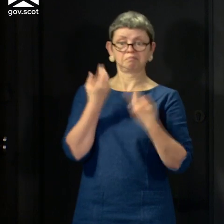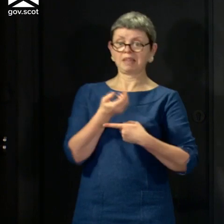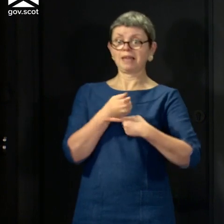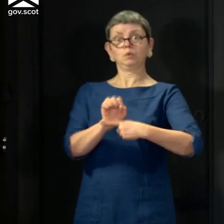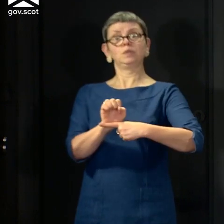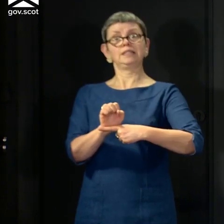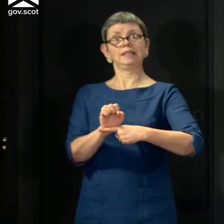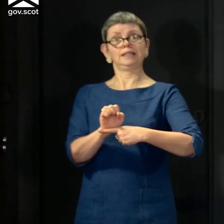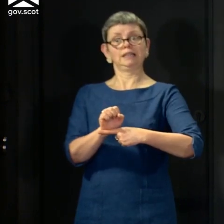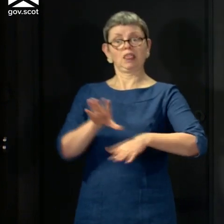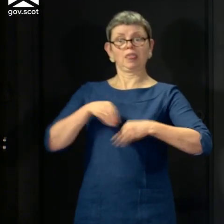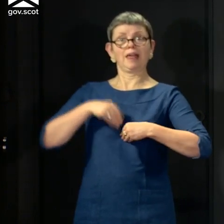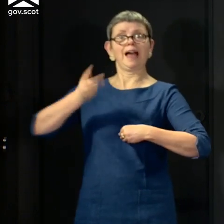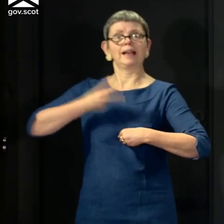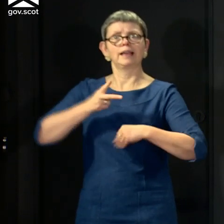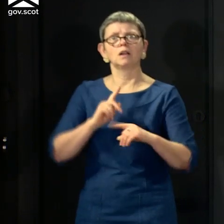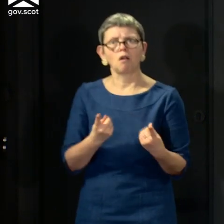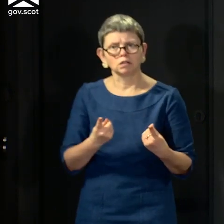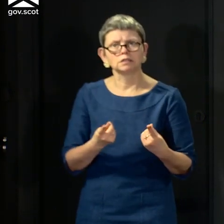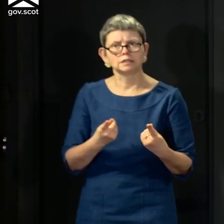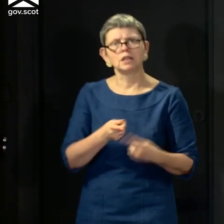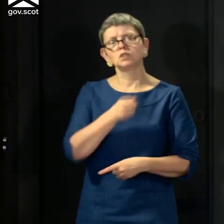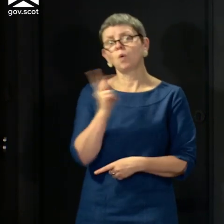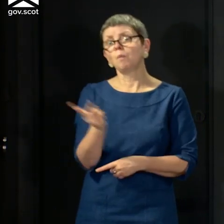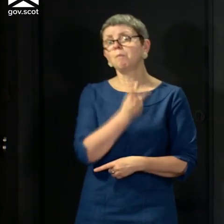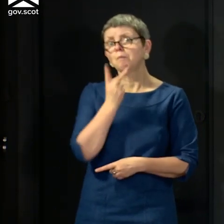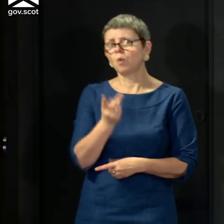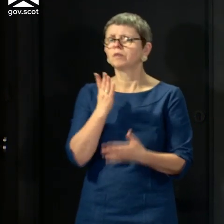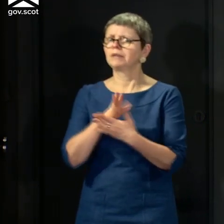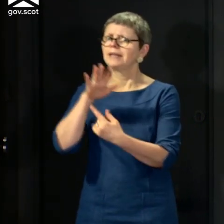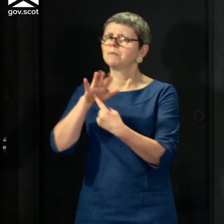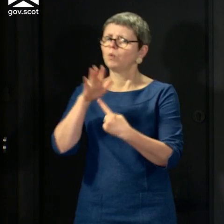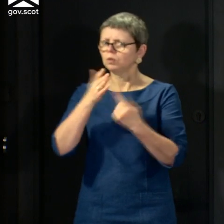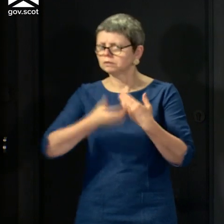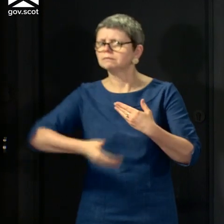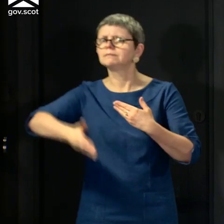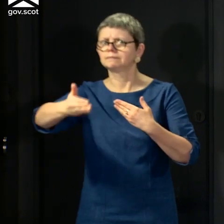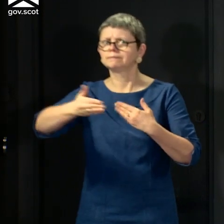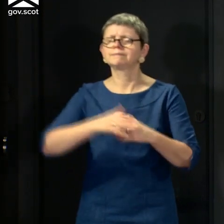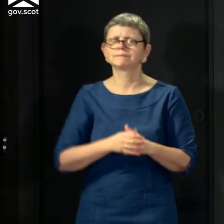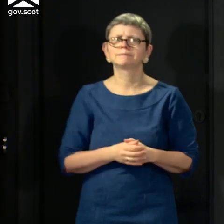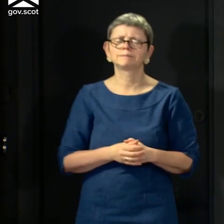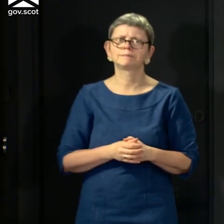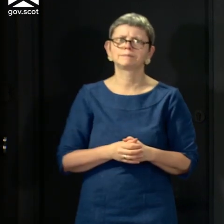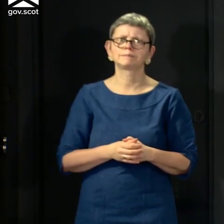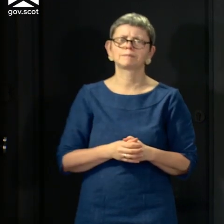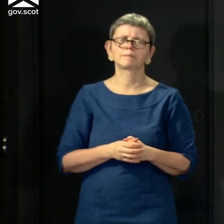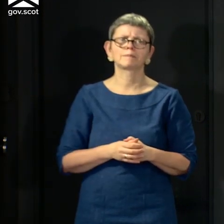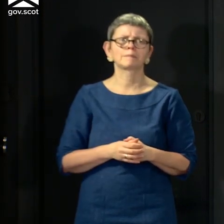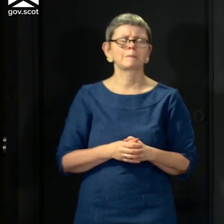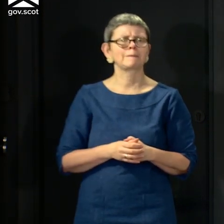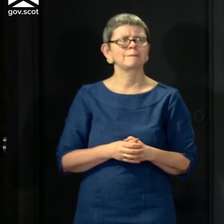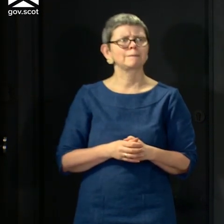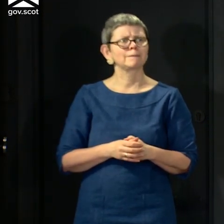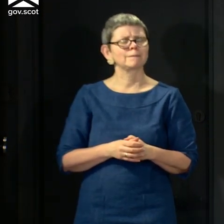separate, but they are both really important as we go into future phases of trying to tackle this virus and make sure we keep it suppressed.